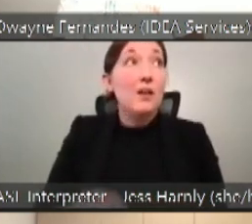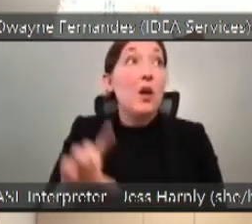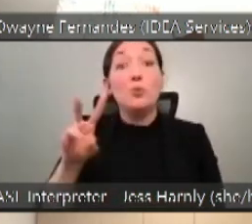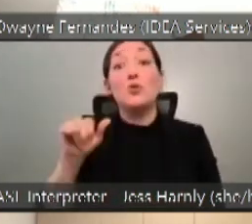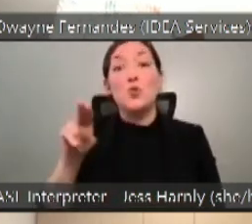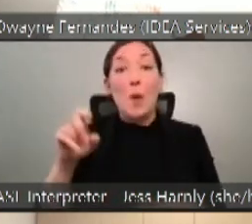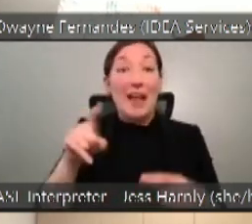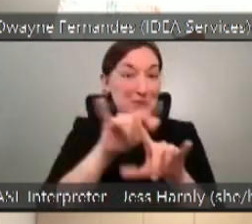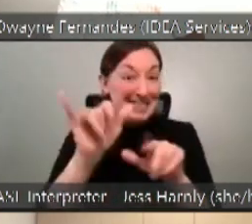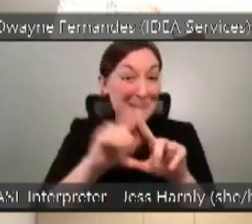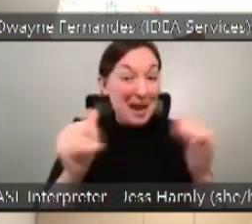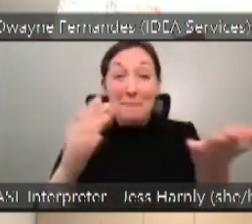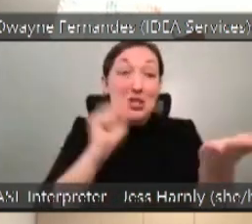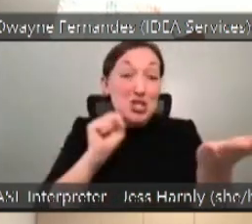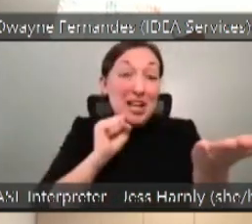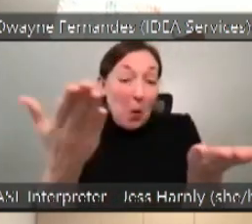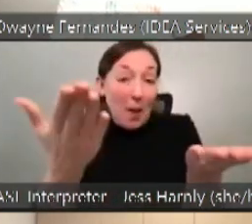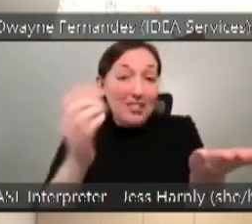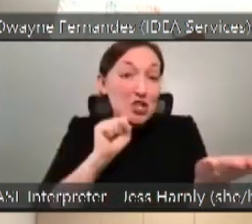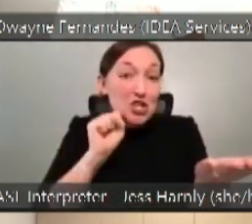one. Oh yeah, go ahead first.